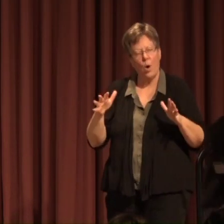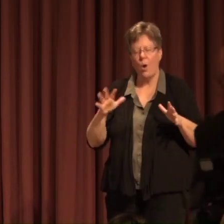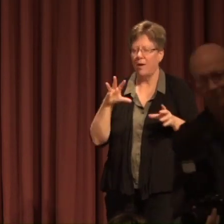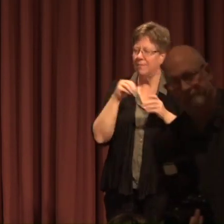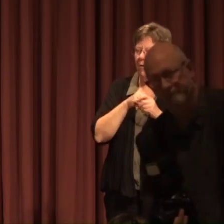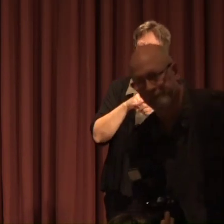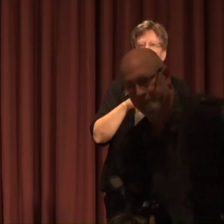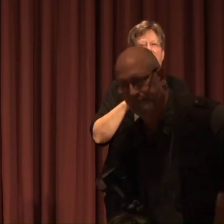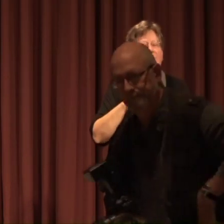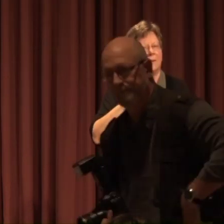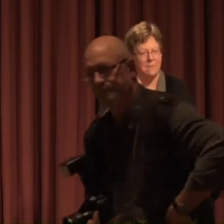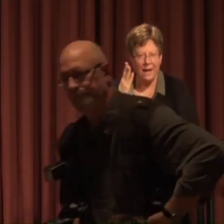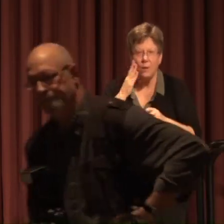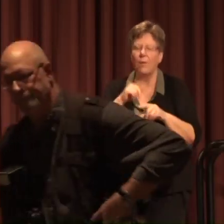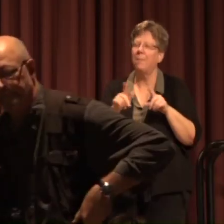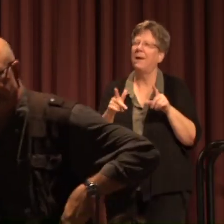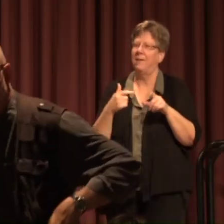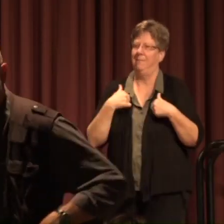impressive